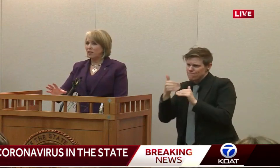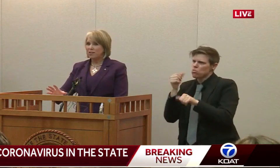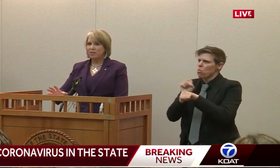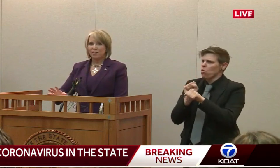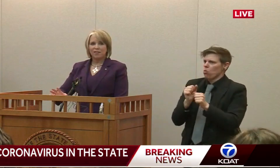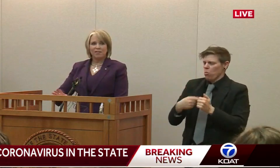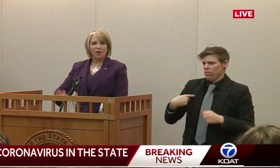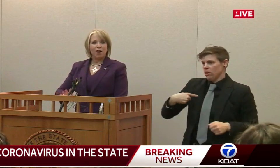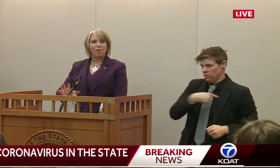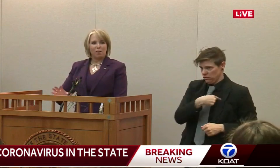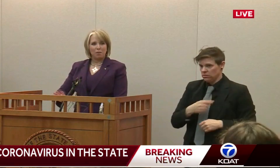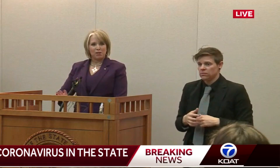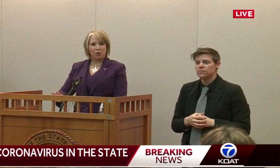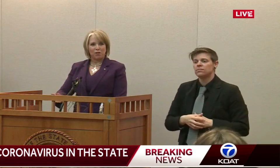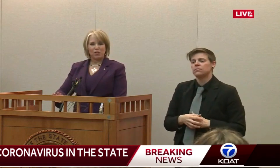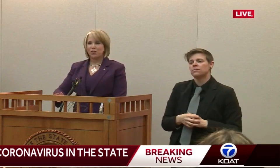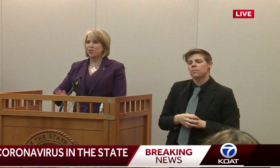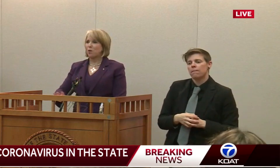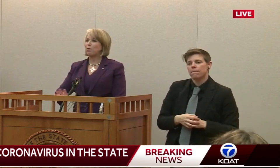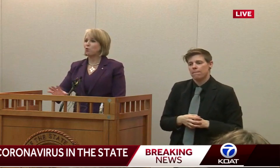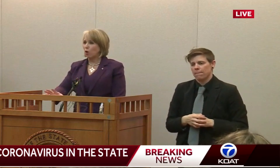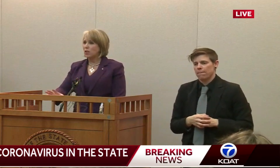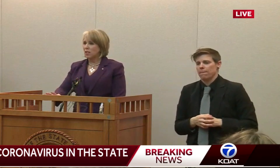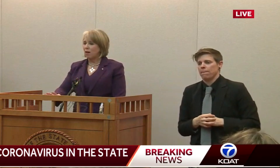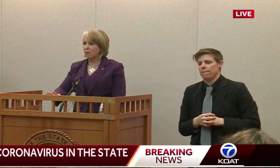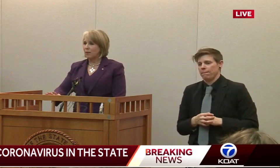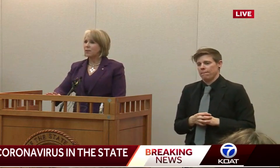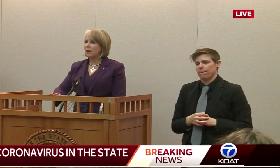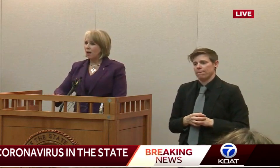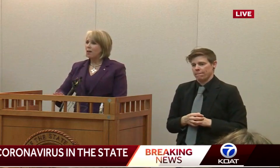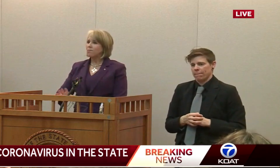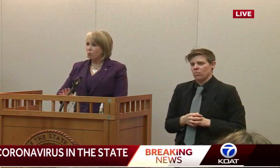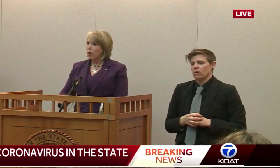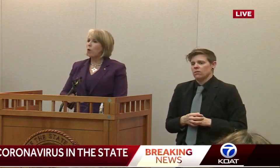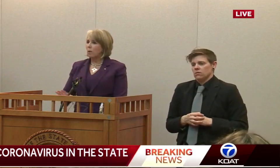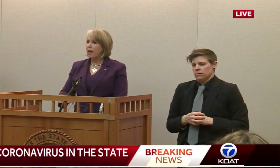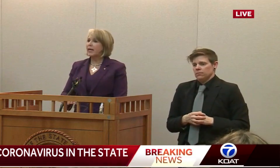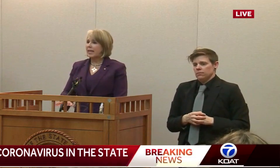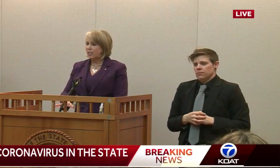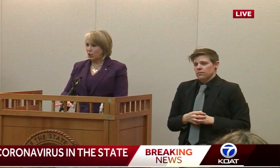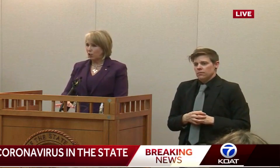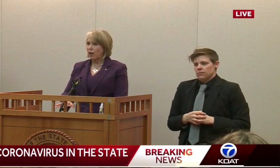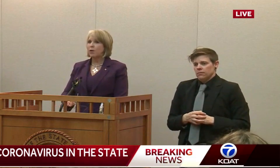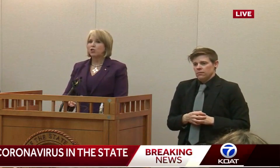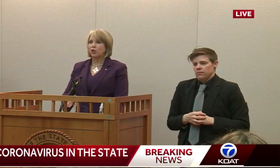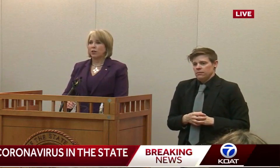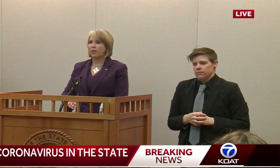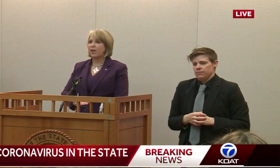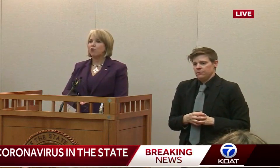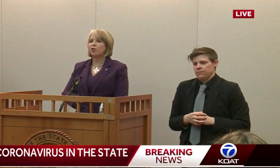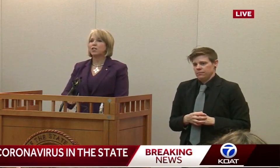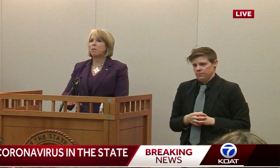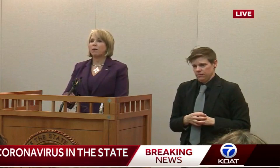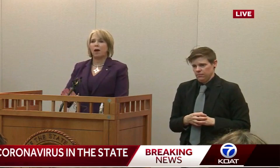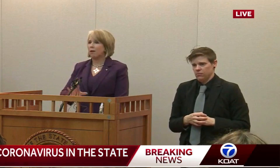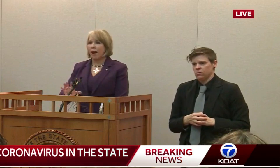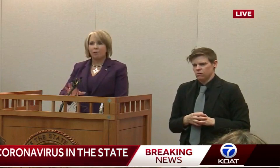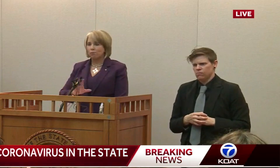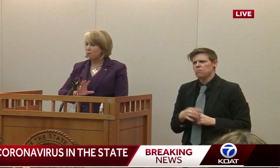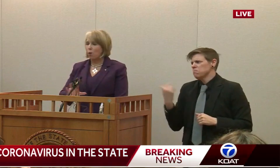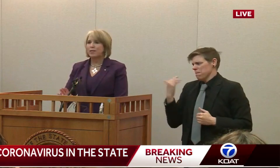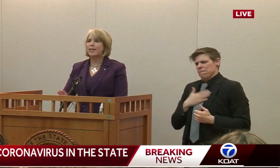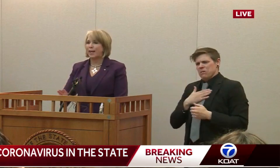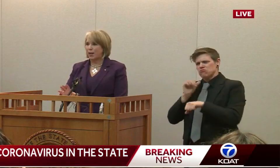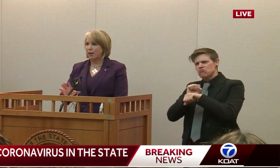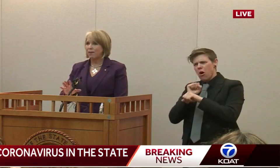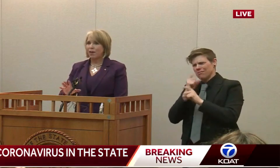constituent of government services and someone who's worked in government, we want to make it easier, and we should. And you should expect that